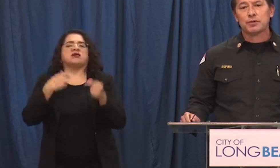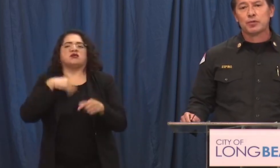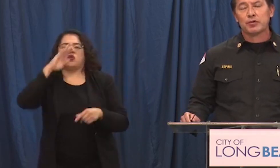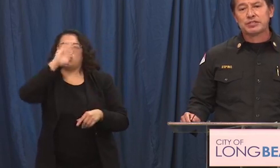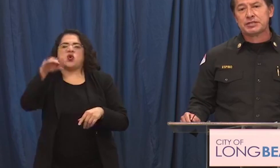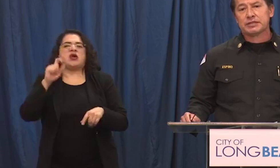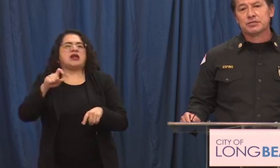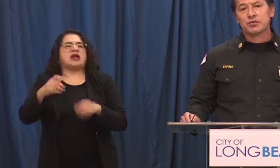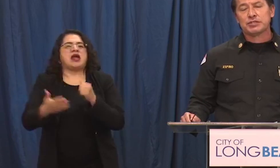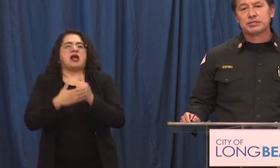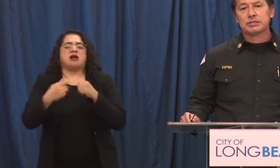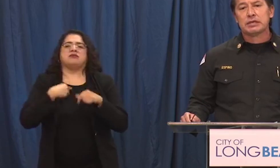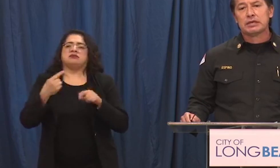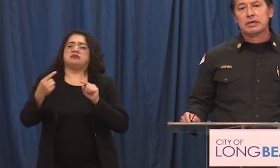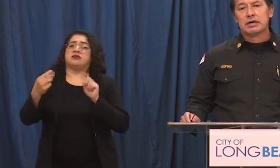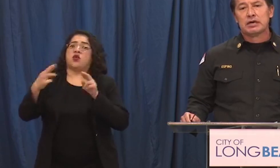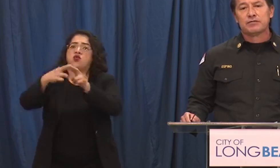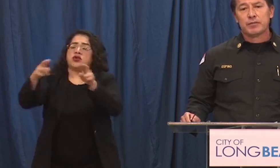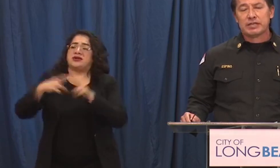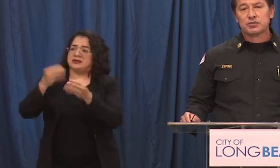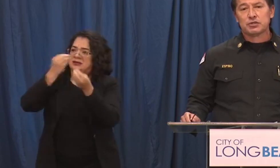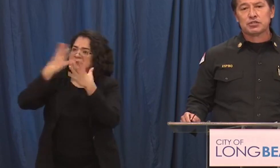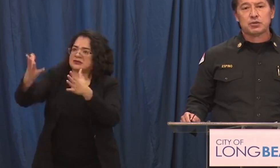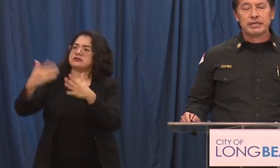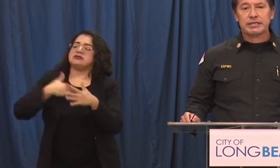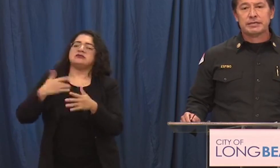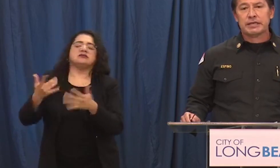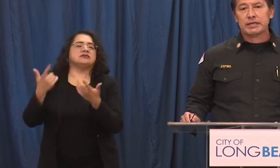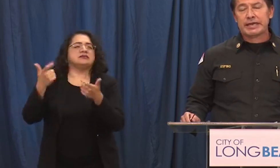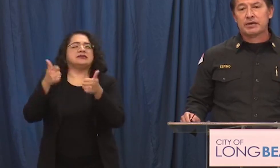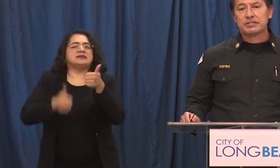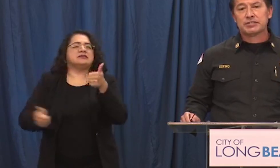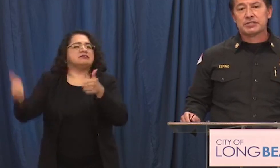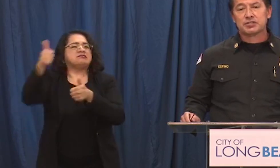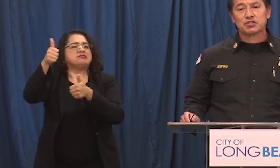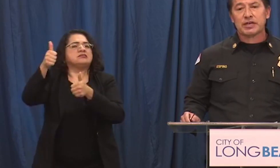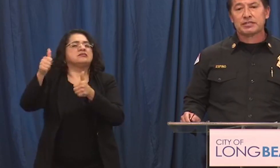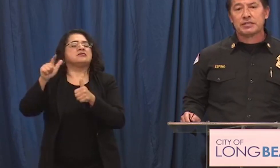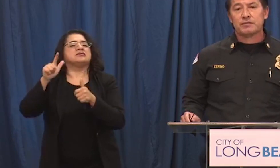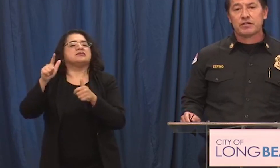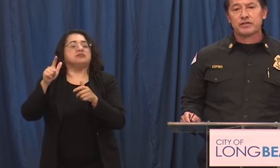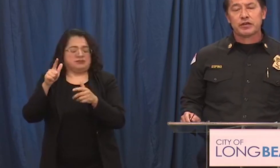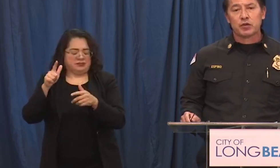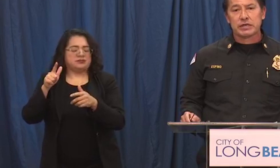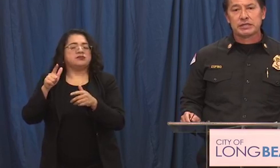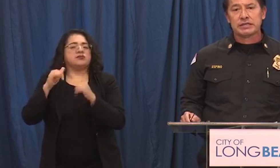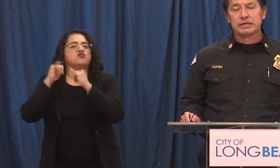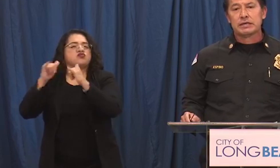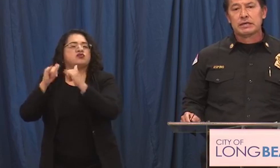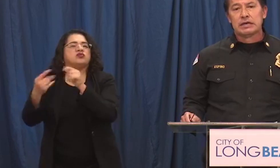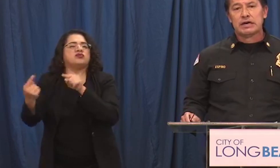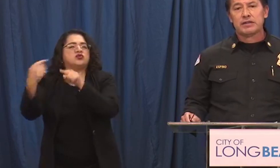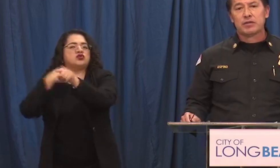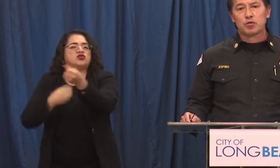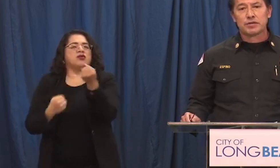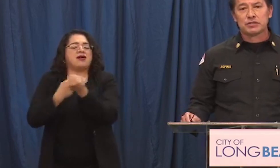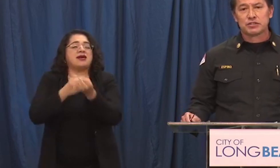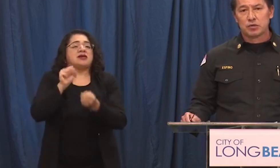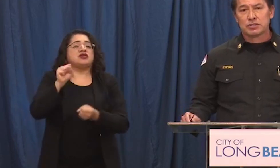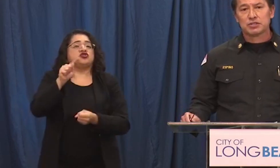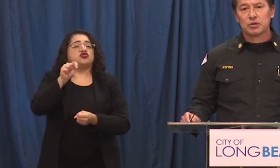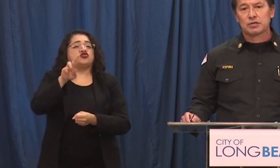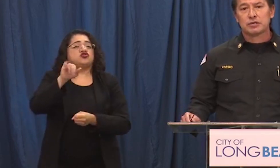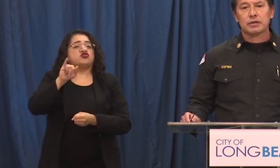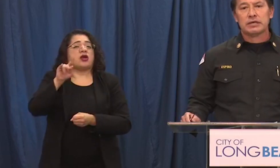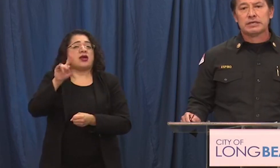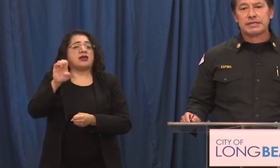some help we reached out to the region uh for master mutual aid LA county sent us a strike team very very quickly uh they were with us